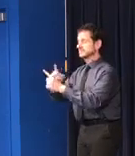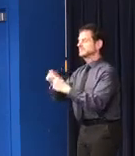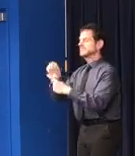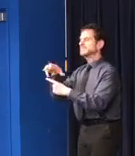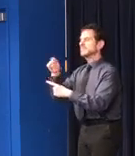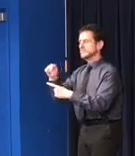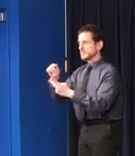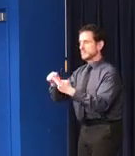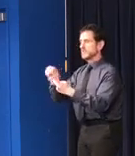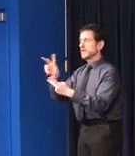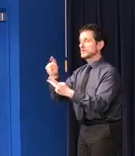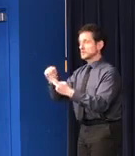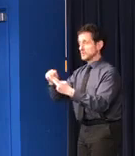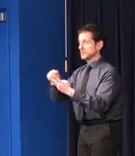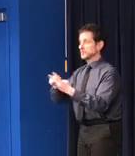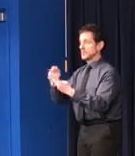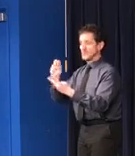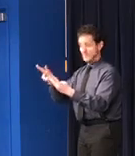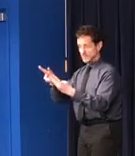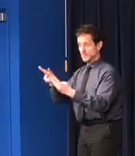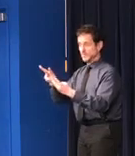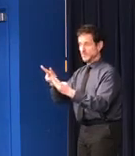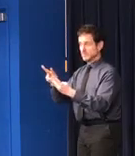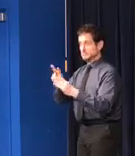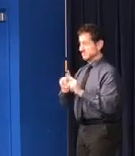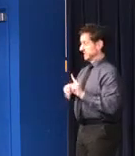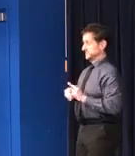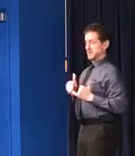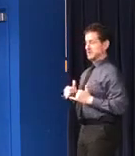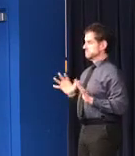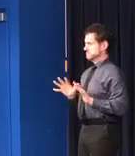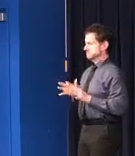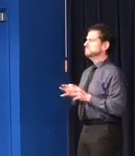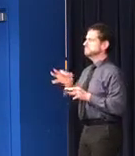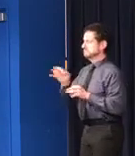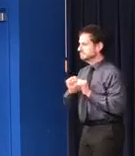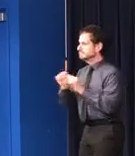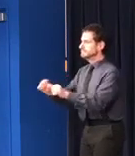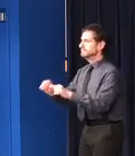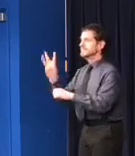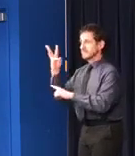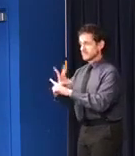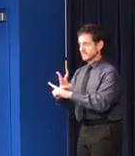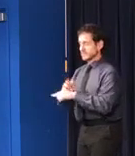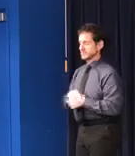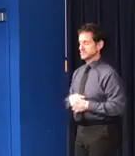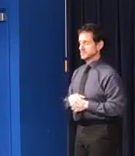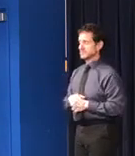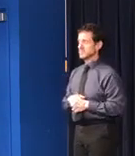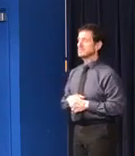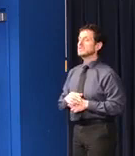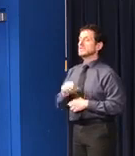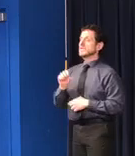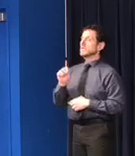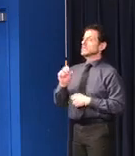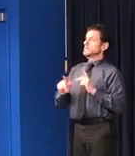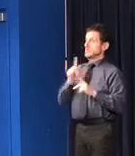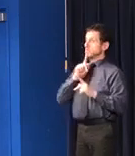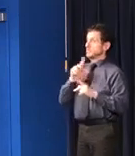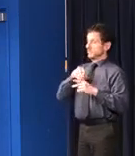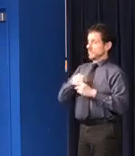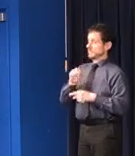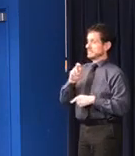October, and November. We've also been able to waive the physical presence requirements for SNAP applicants and